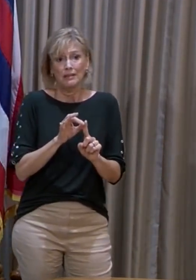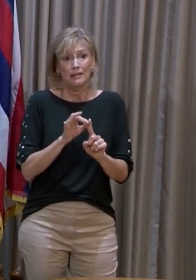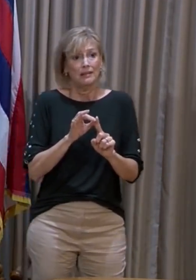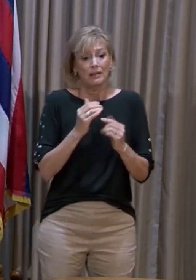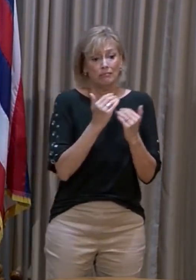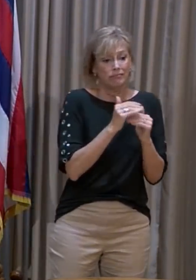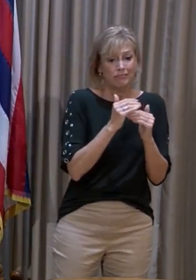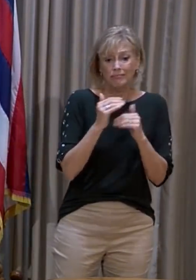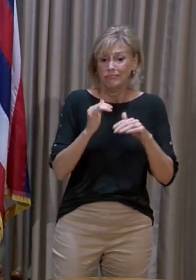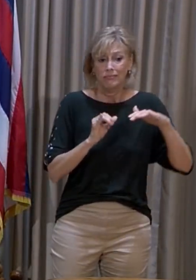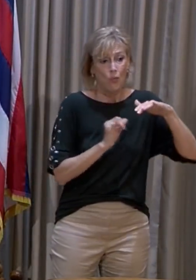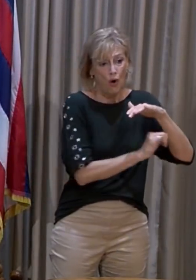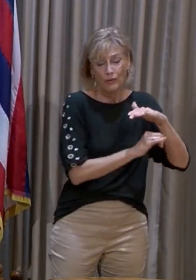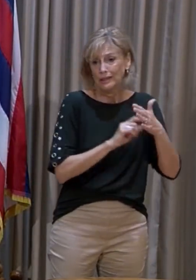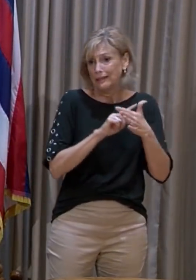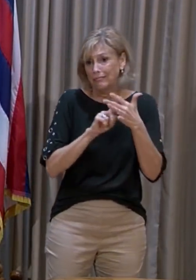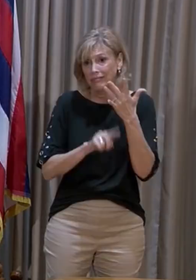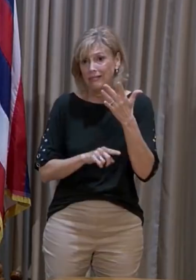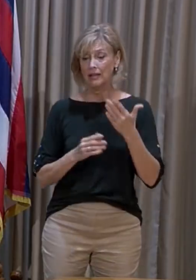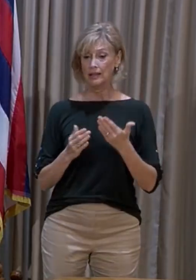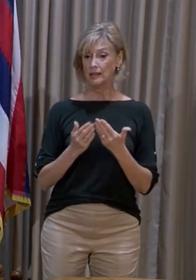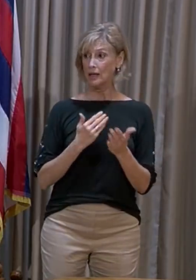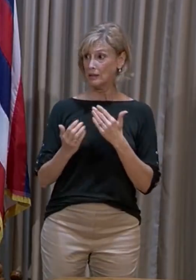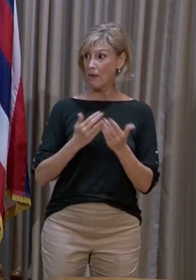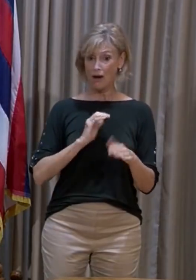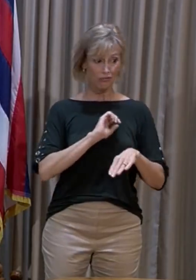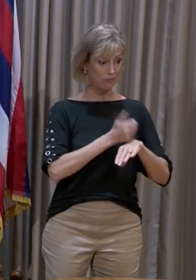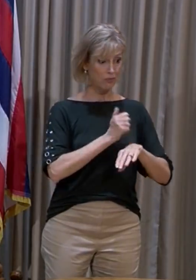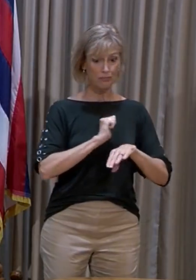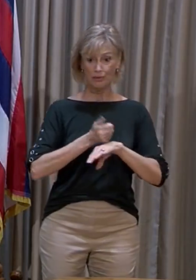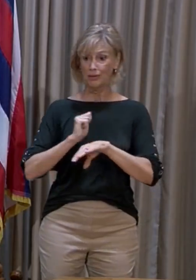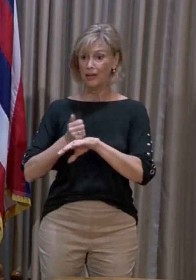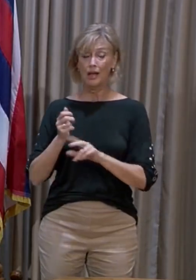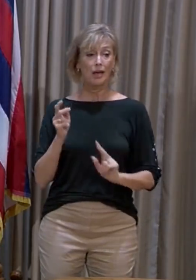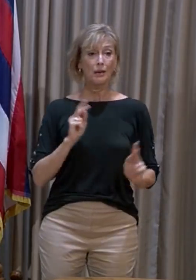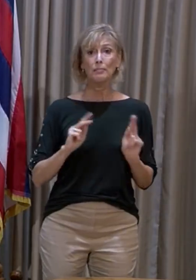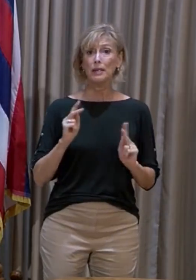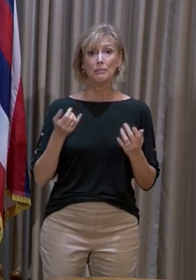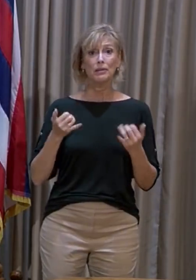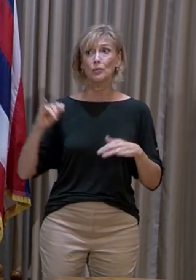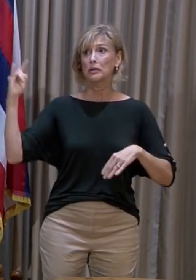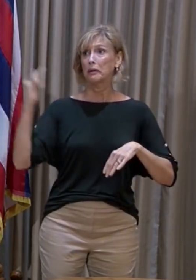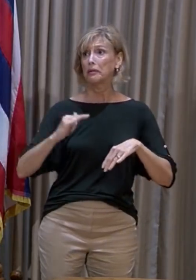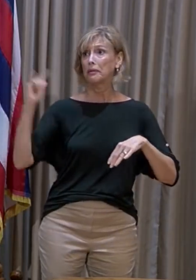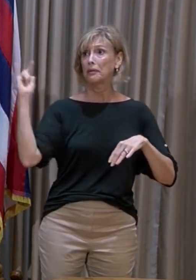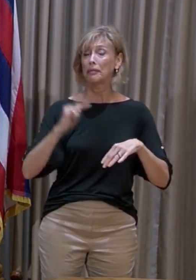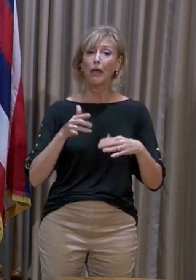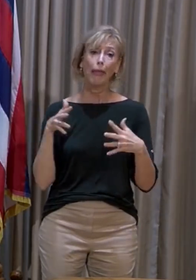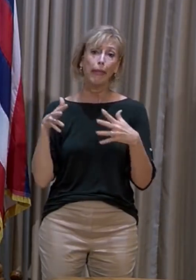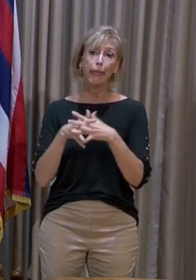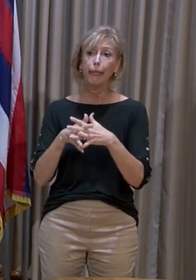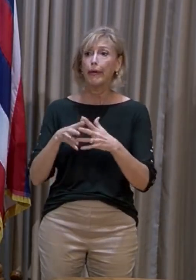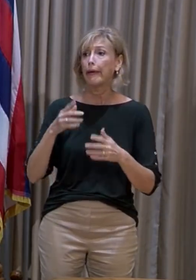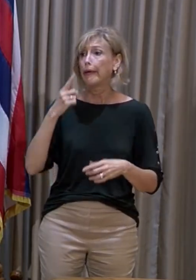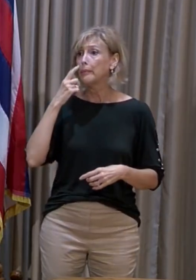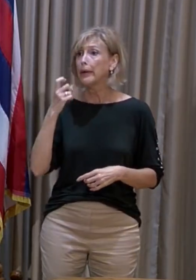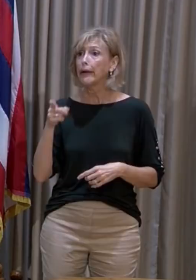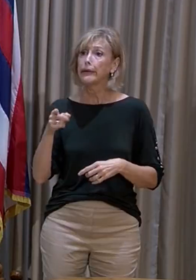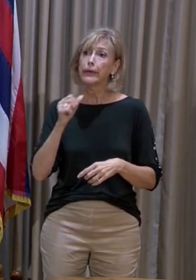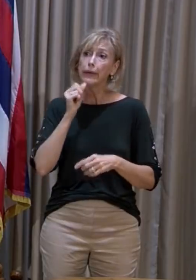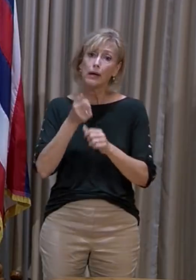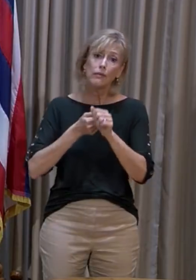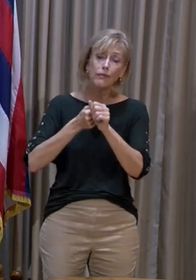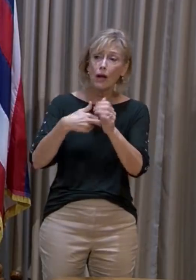quarantine measures. And even when we have those in place, people were still coming and getting arrested for violating rules.